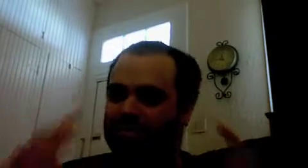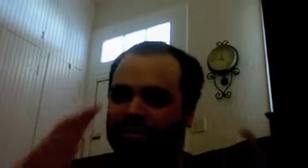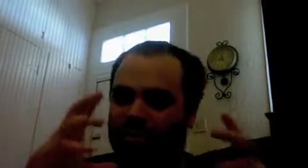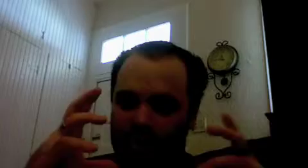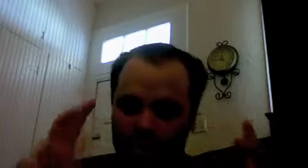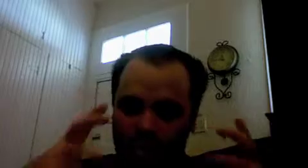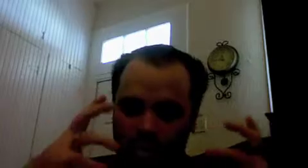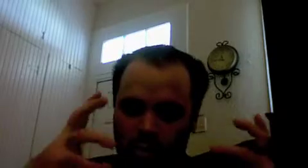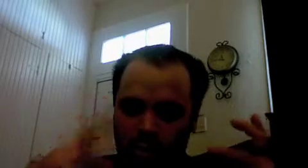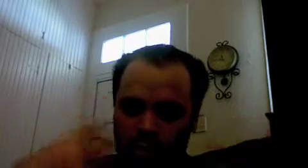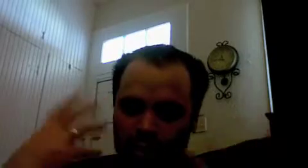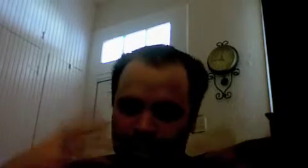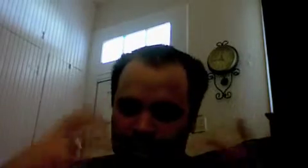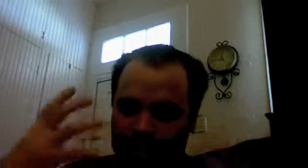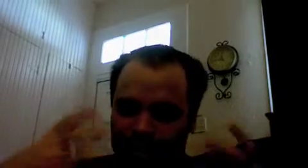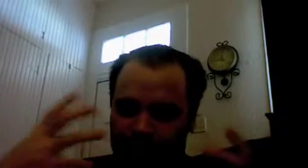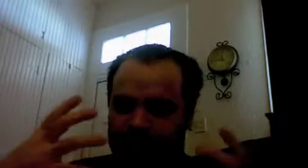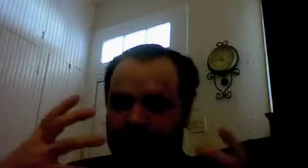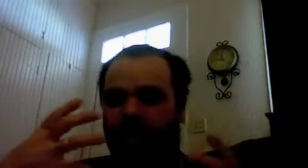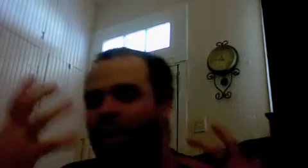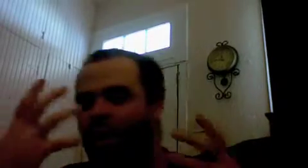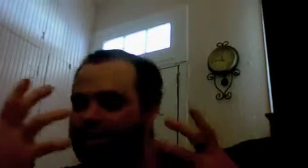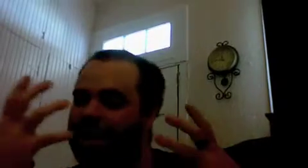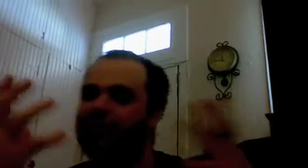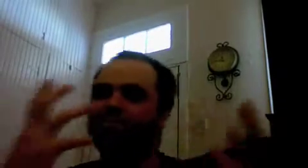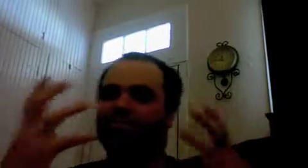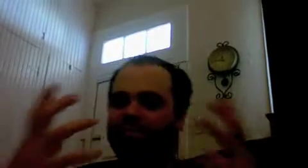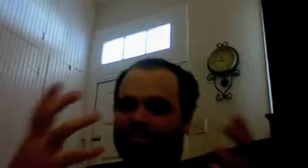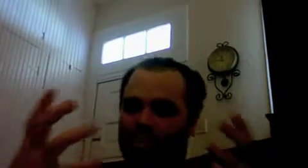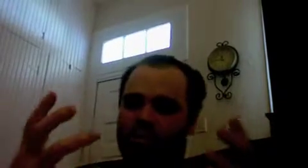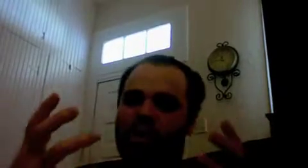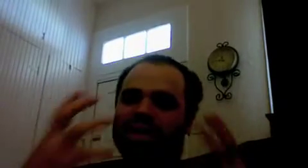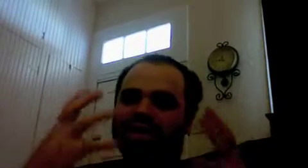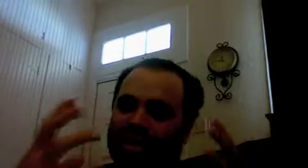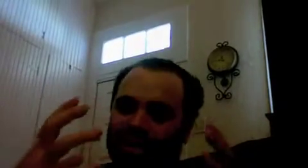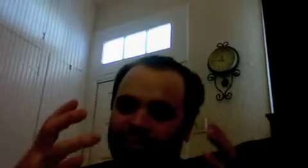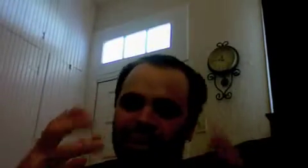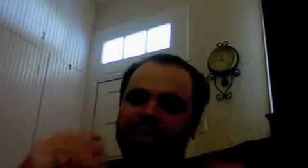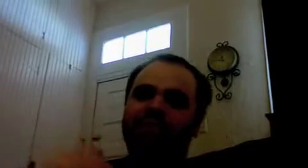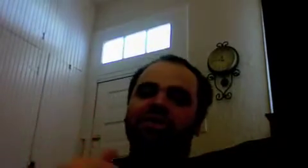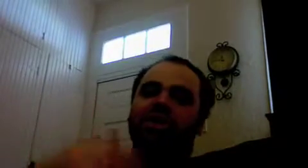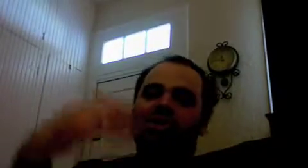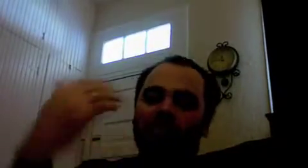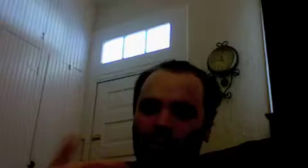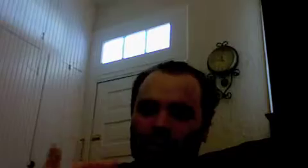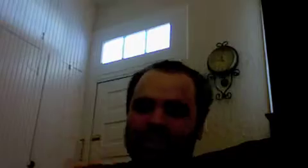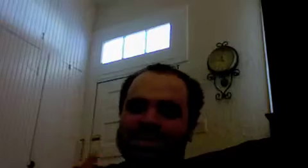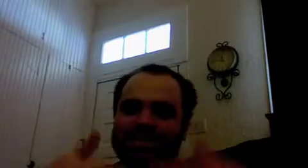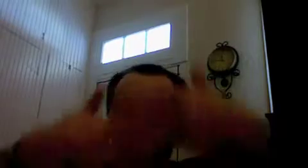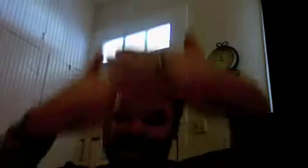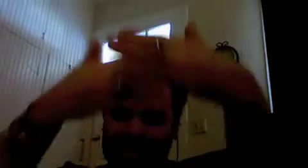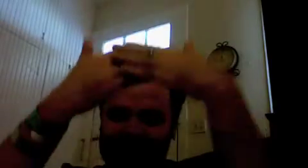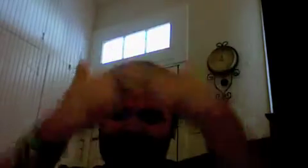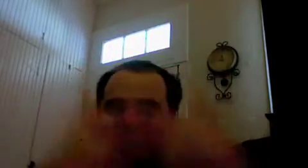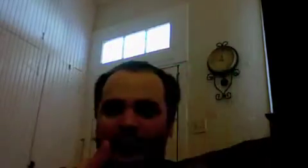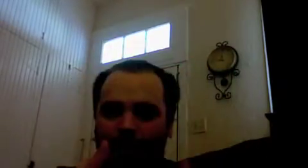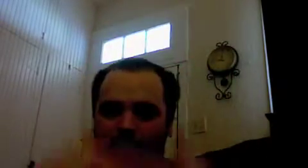right so uh people often have the wrong idea of what it is the point is the gap